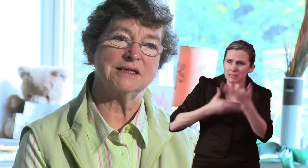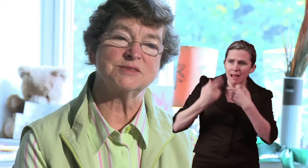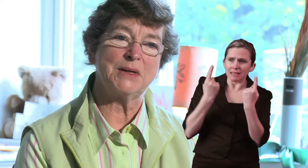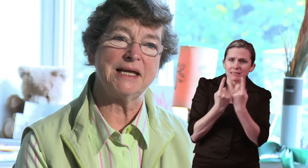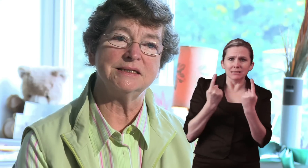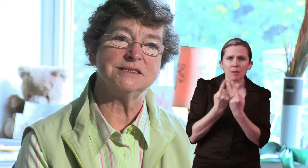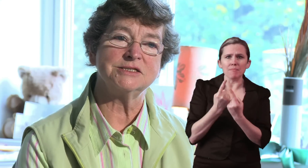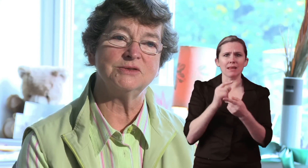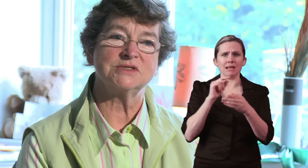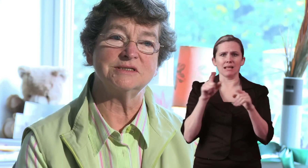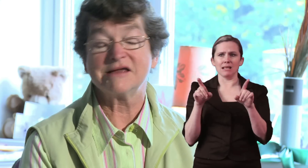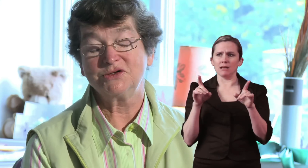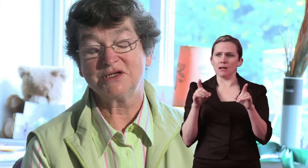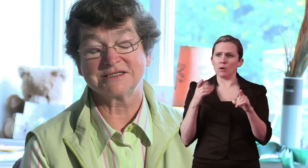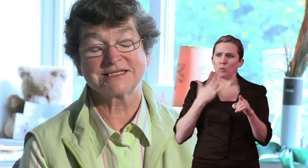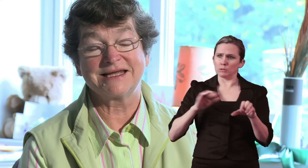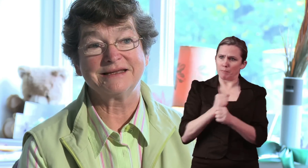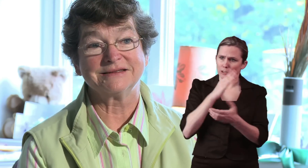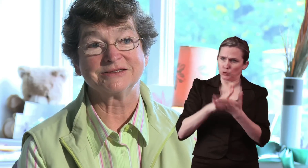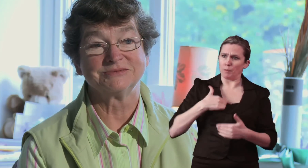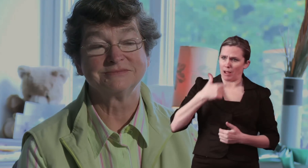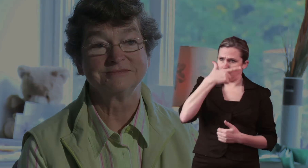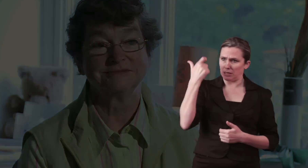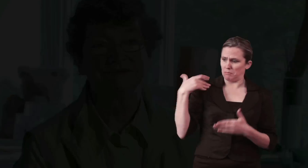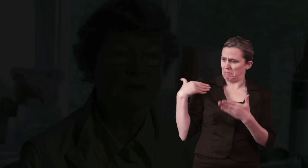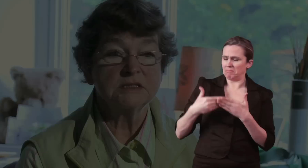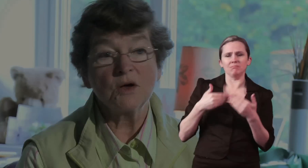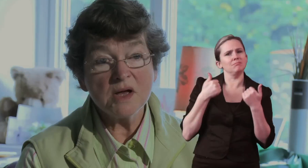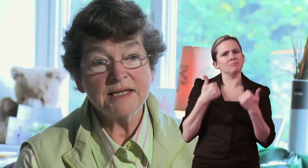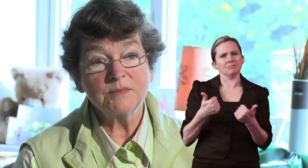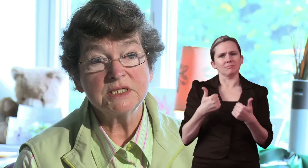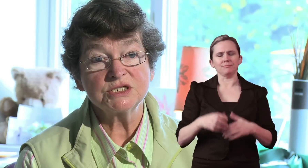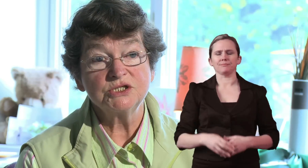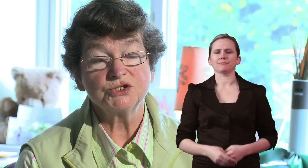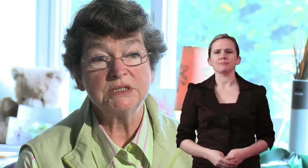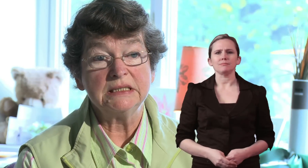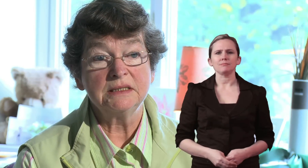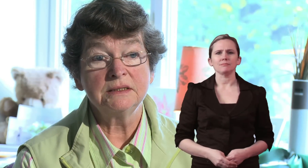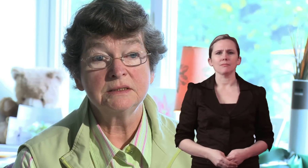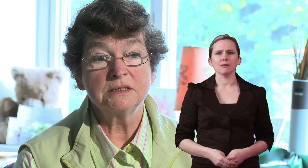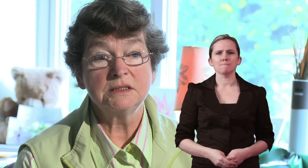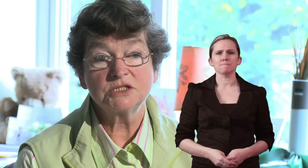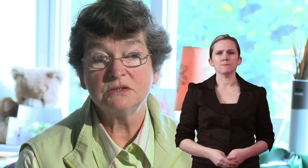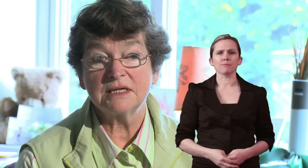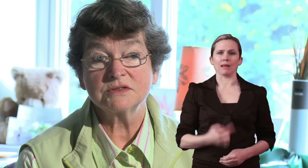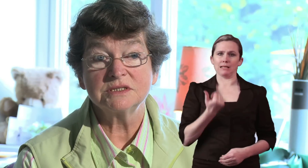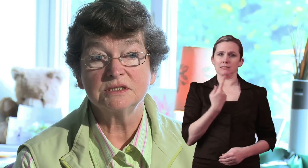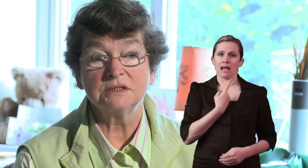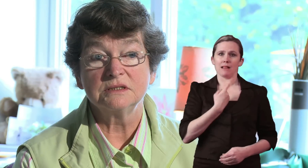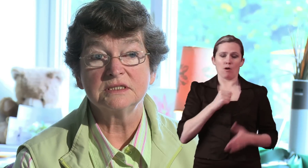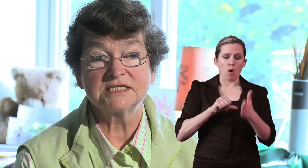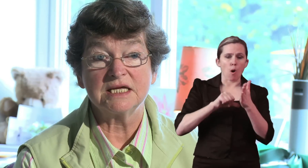explained in terms that I could understand. So I had my surgery in in 2006